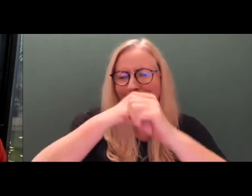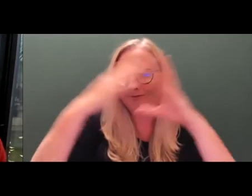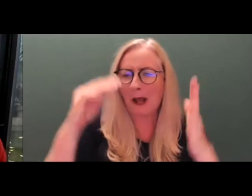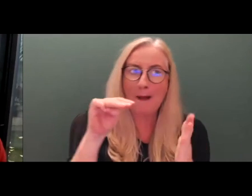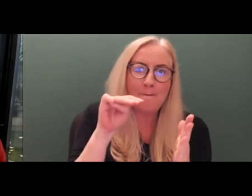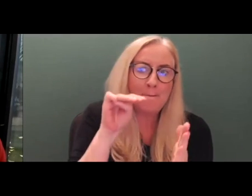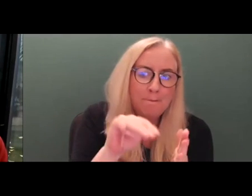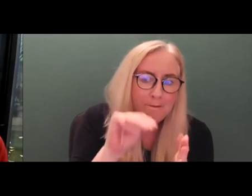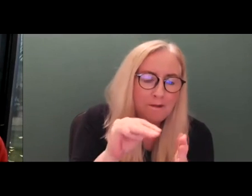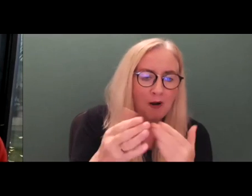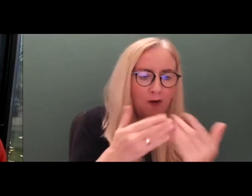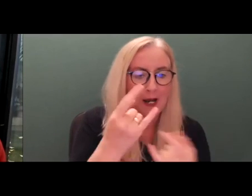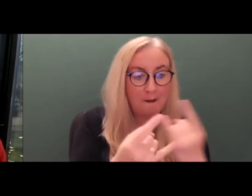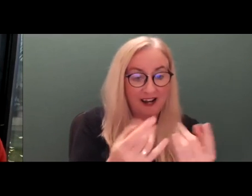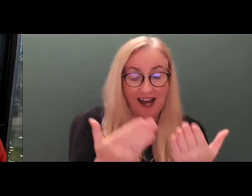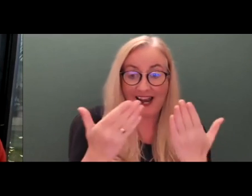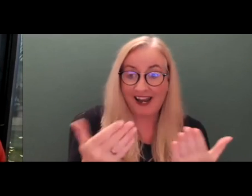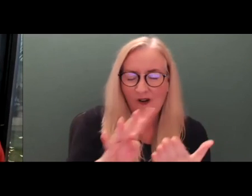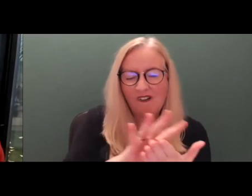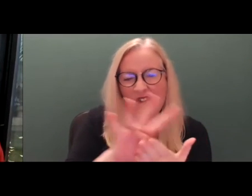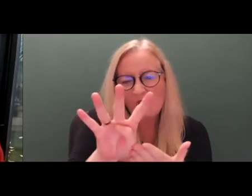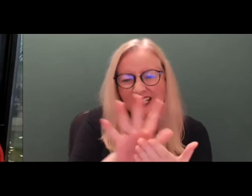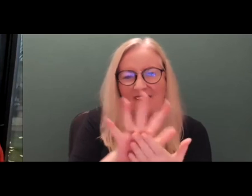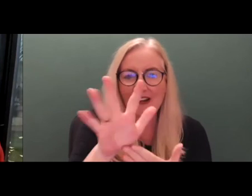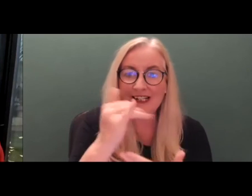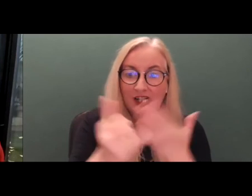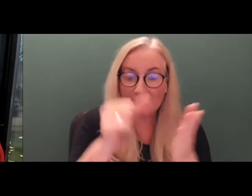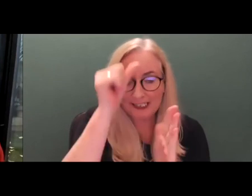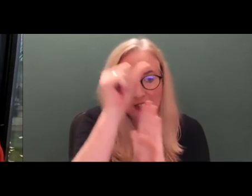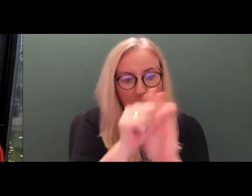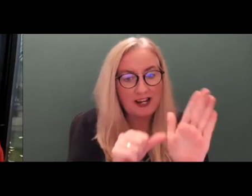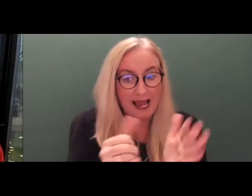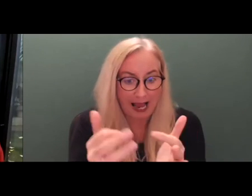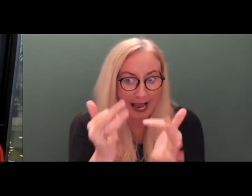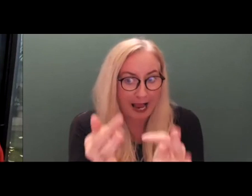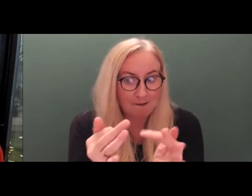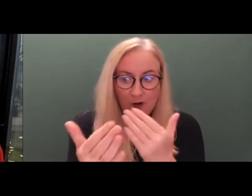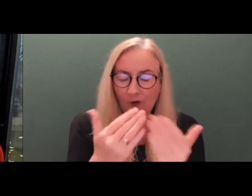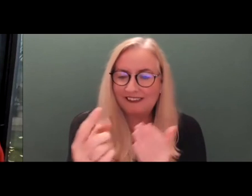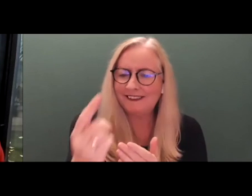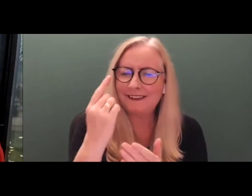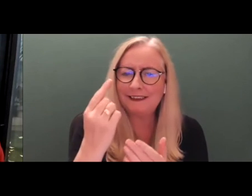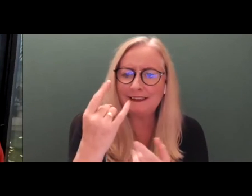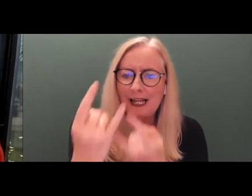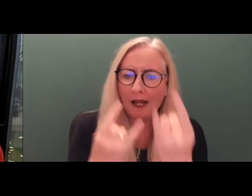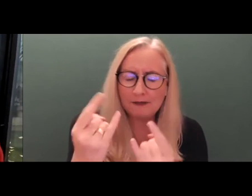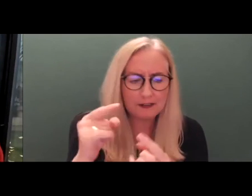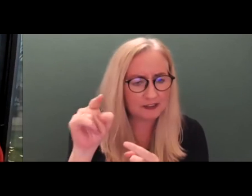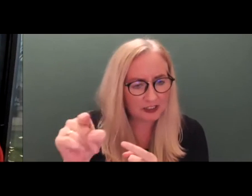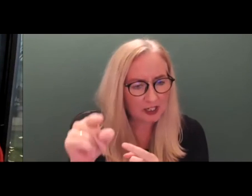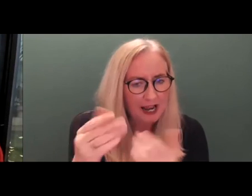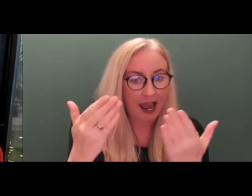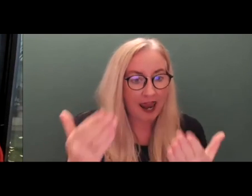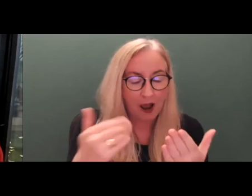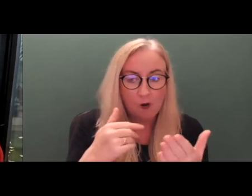on. We've now got 14, 15 years of experience of what actually happens. And we're trying to capture